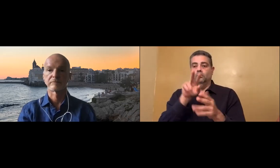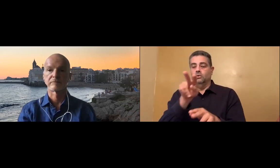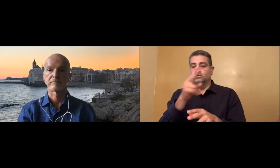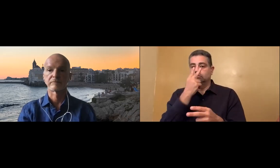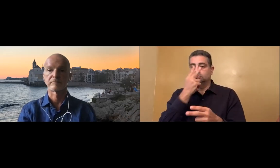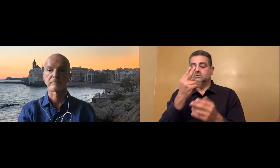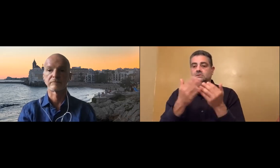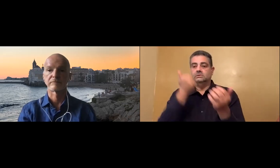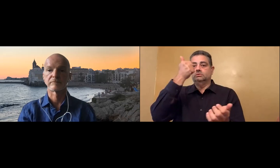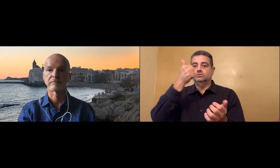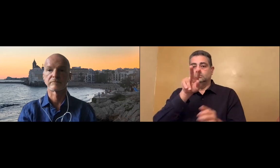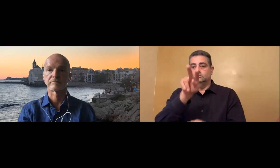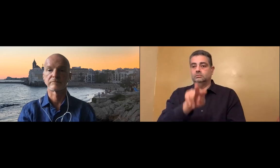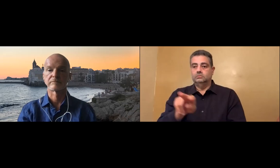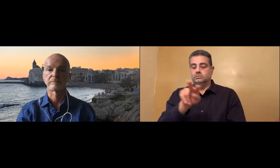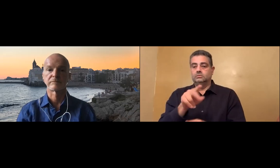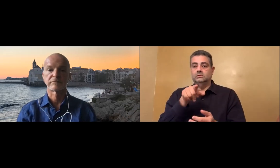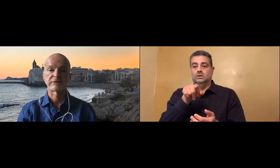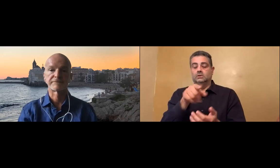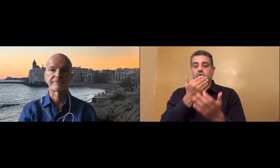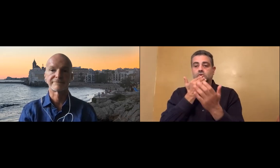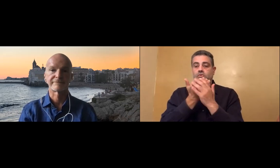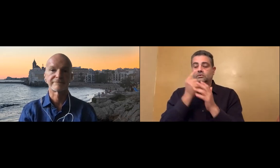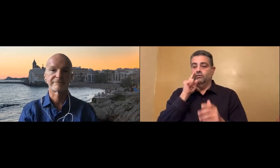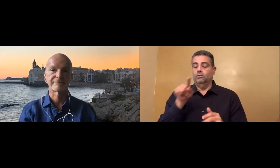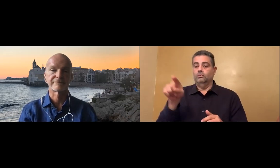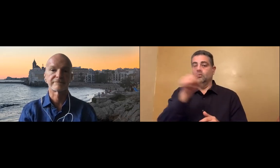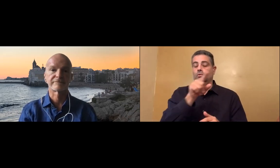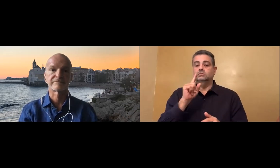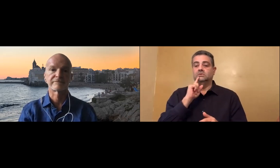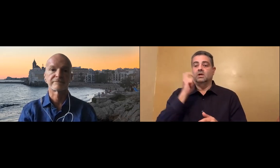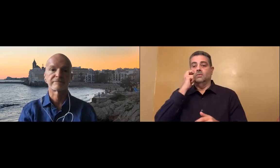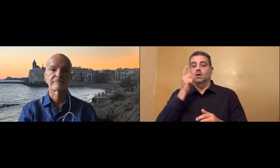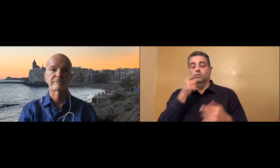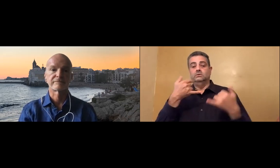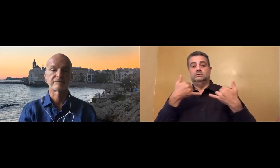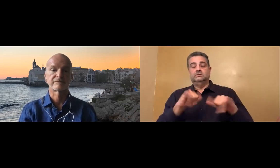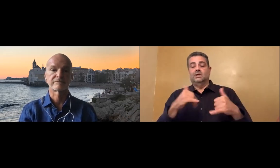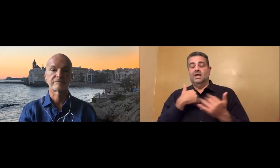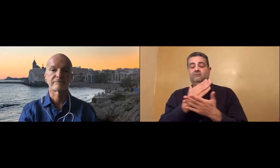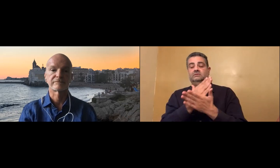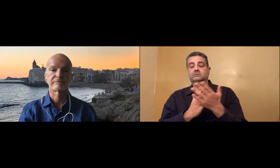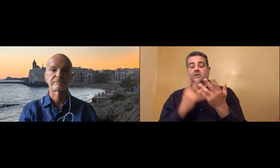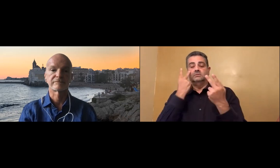We have options that can give very, very high contrast or very large fonts.